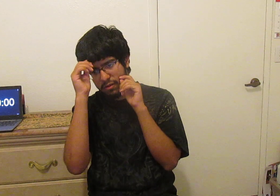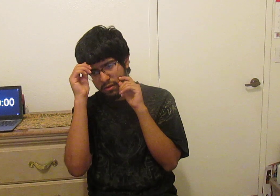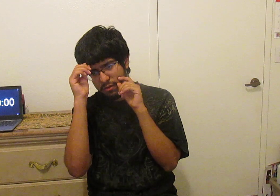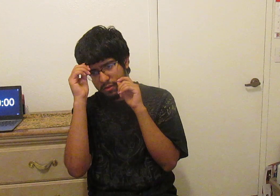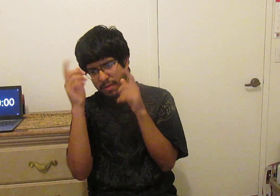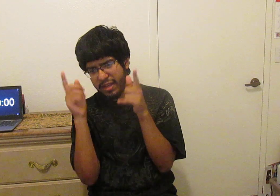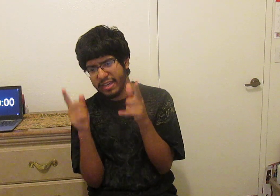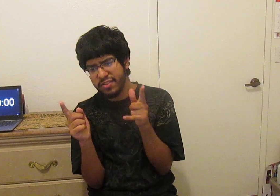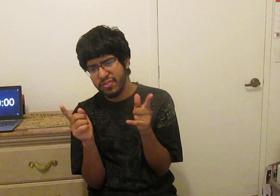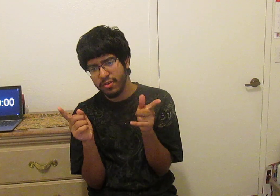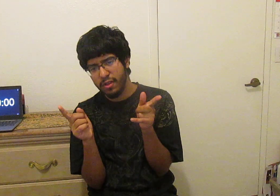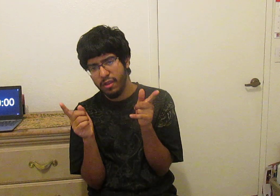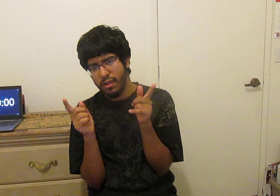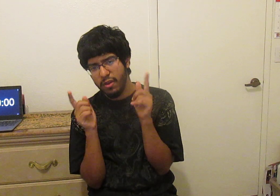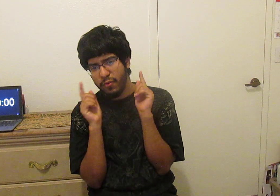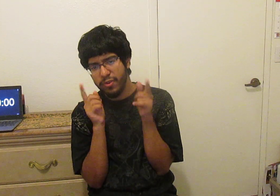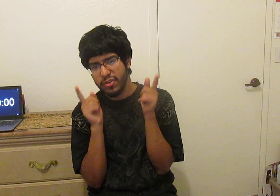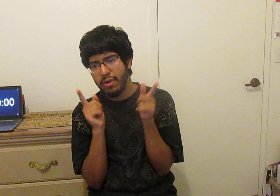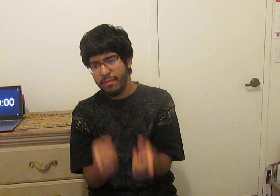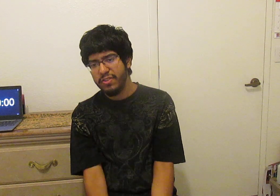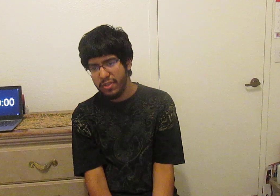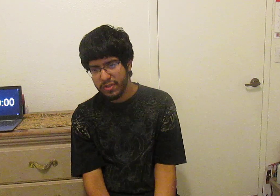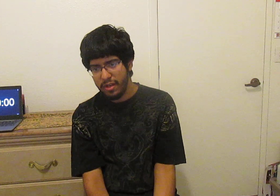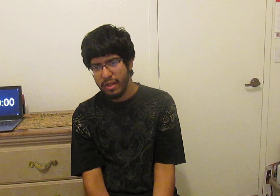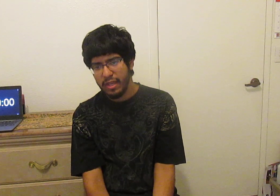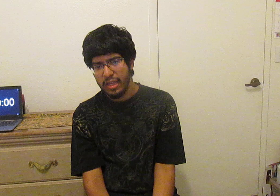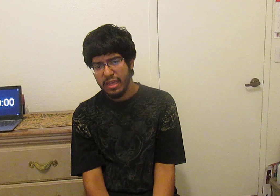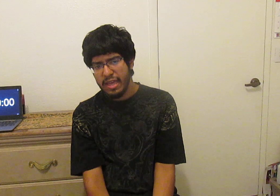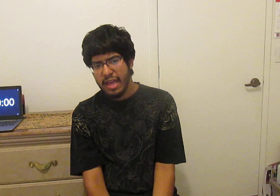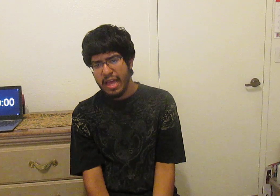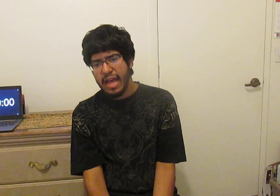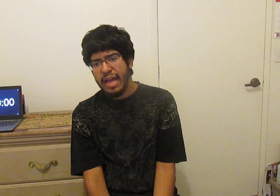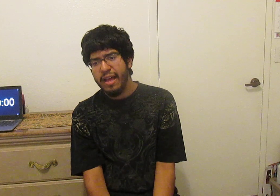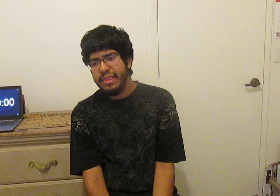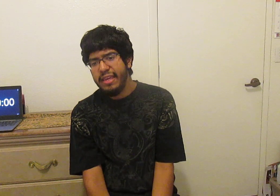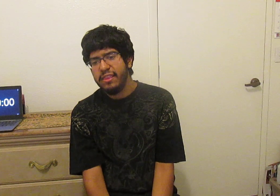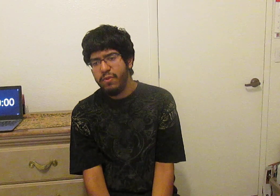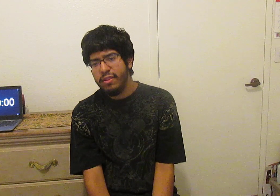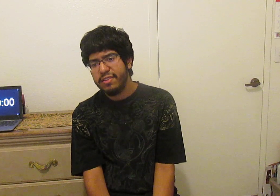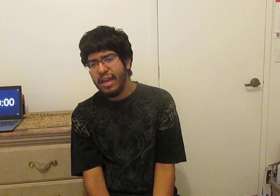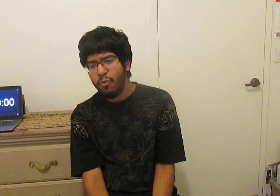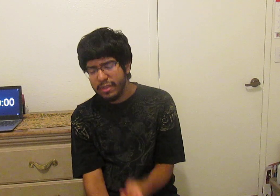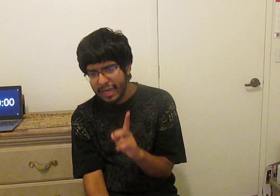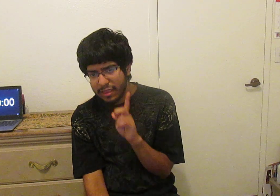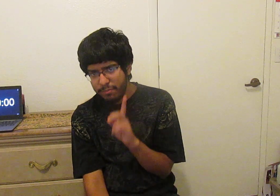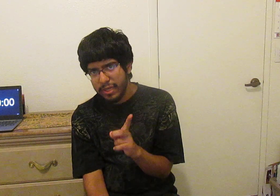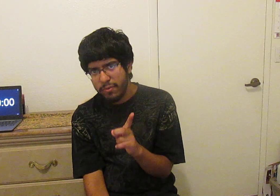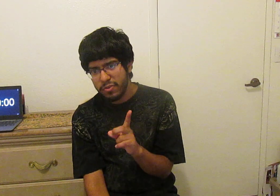I mean I guess for the summer anime season I think at the very least I will likely be able to